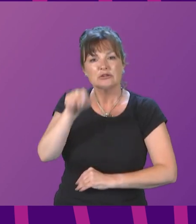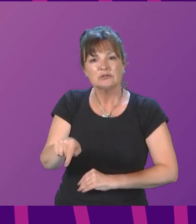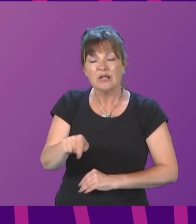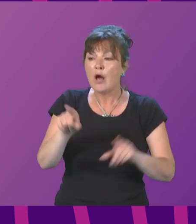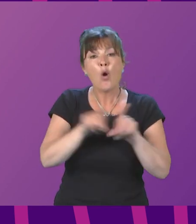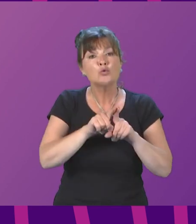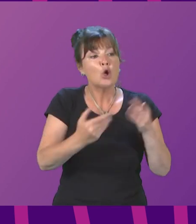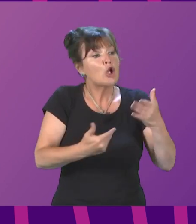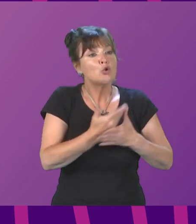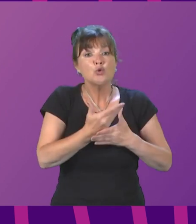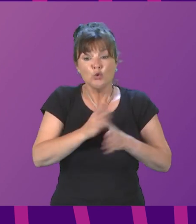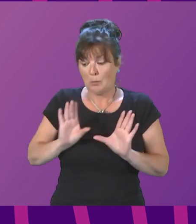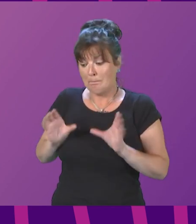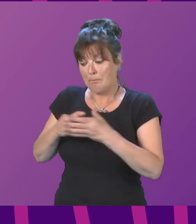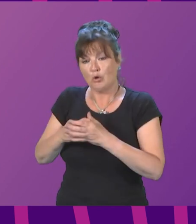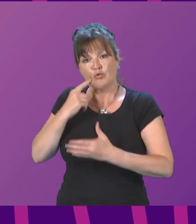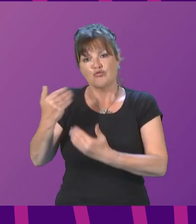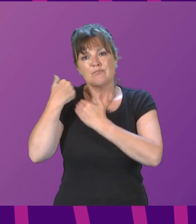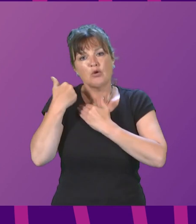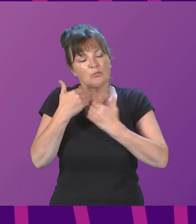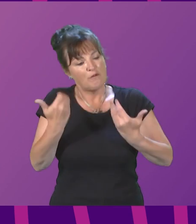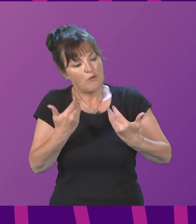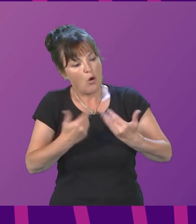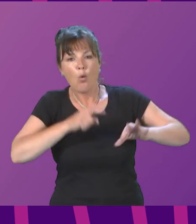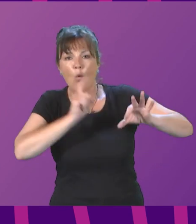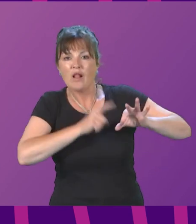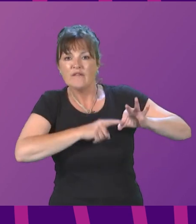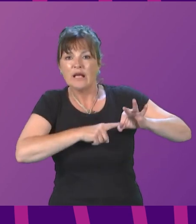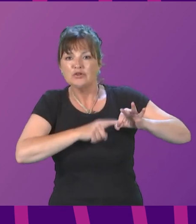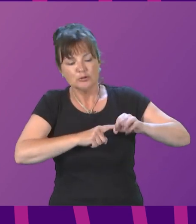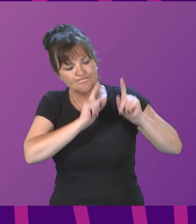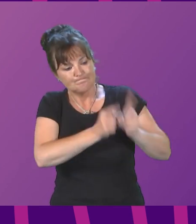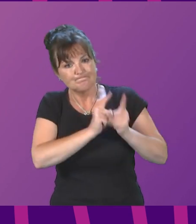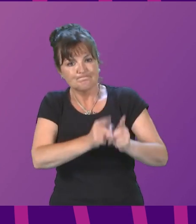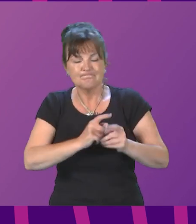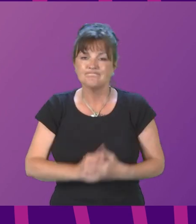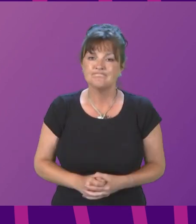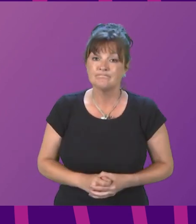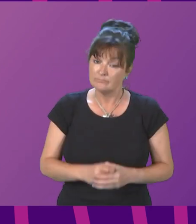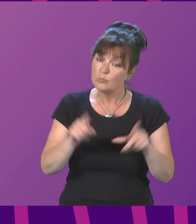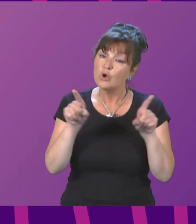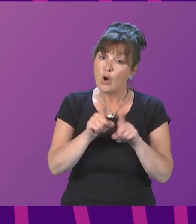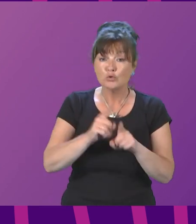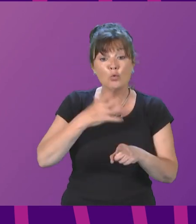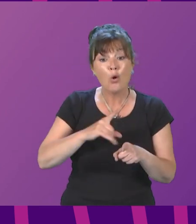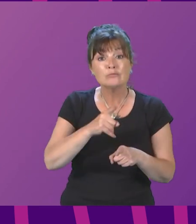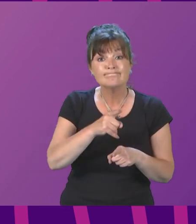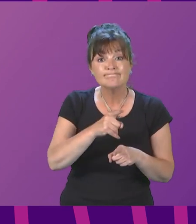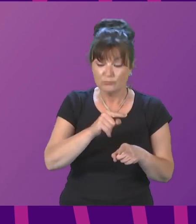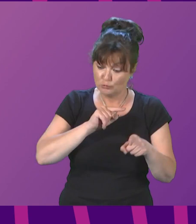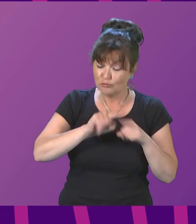qualifications. And to support our commitment to substantially eliminate the poverty-related attainment gap by